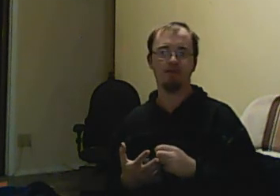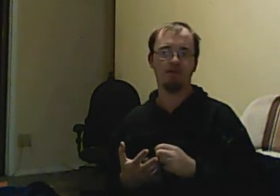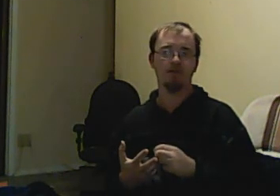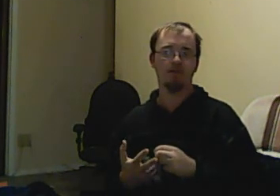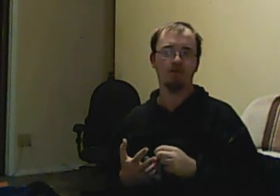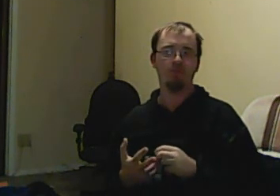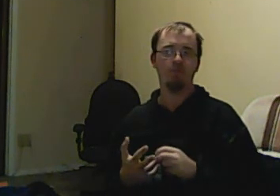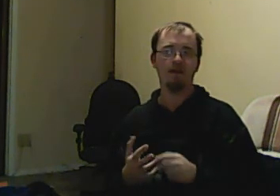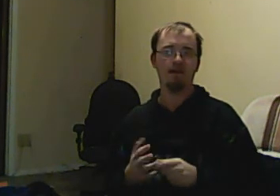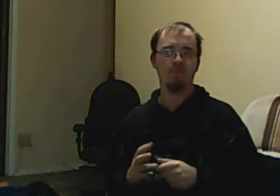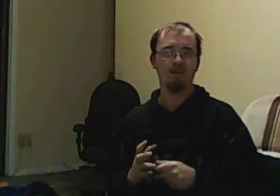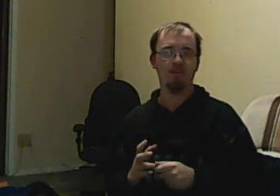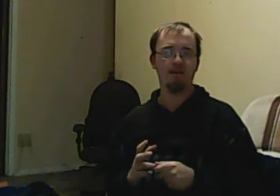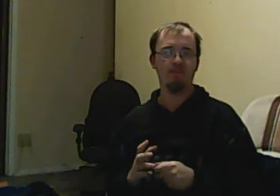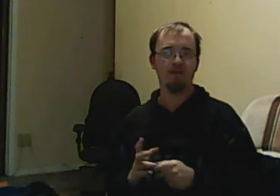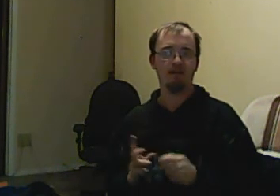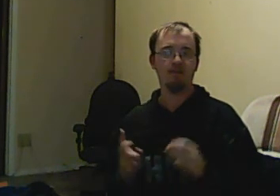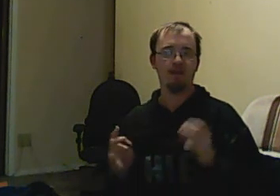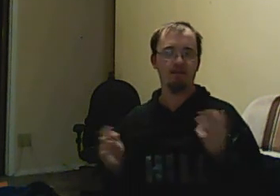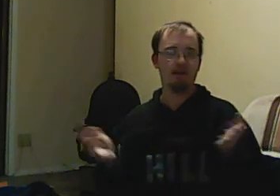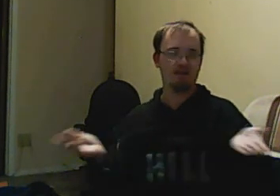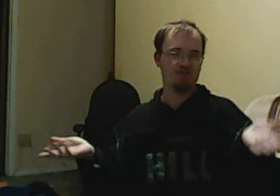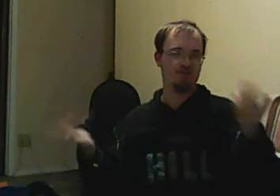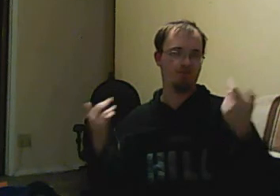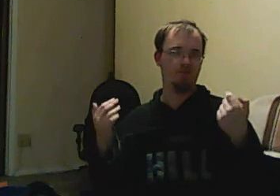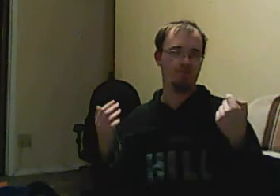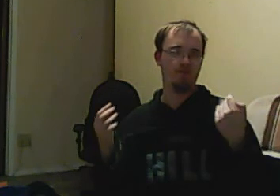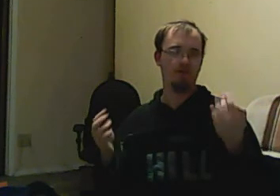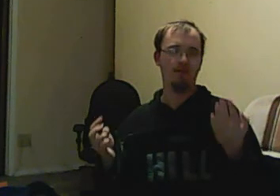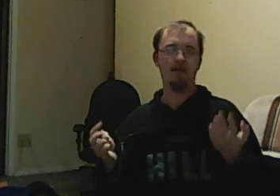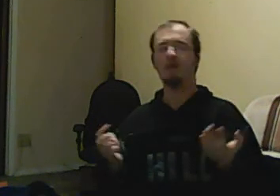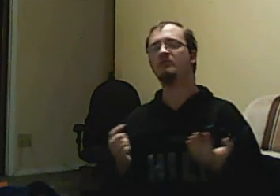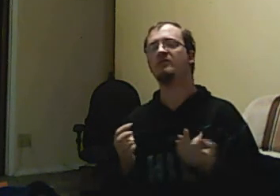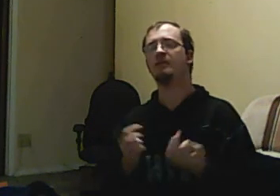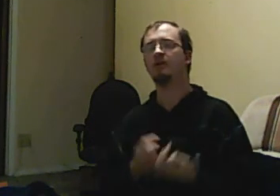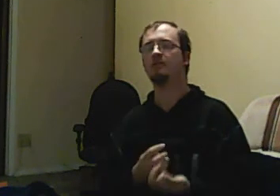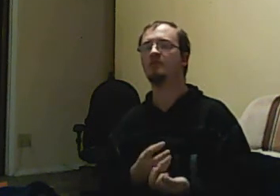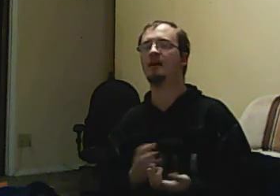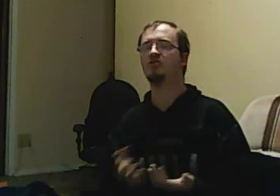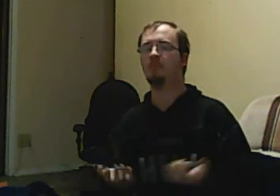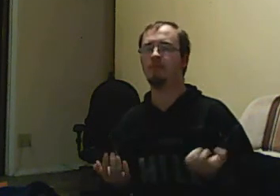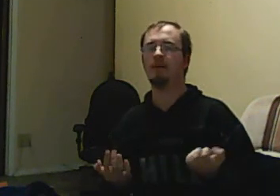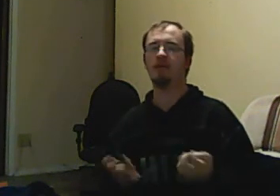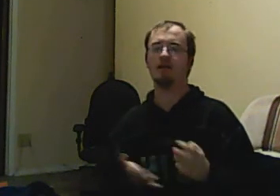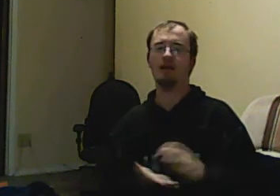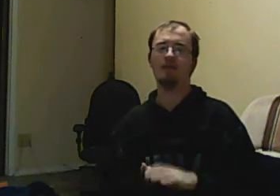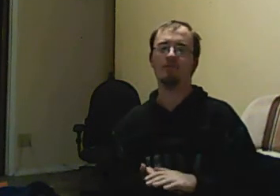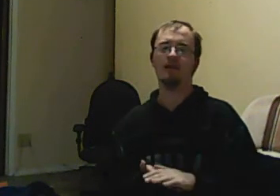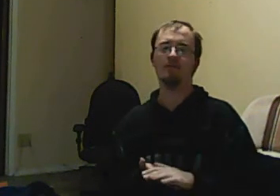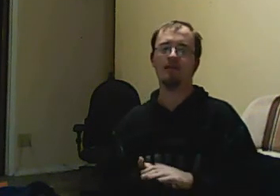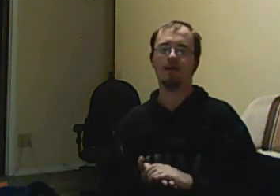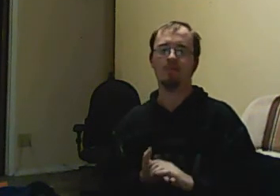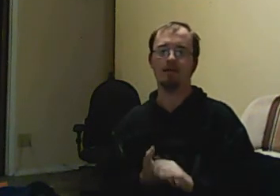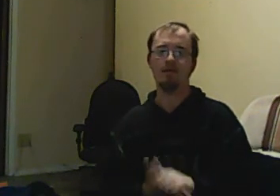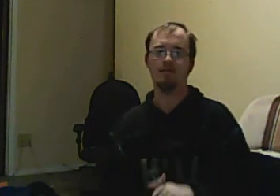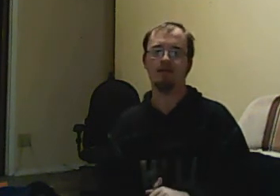wink at him saying that if he could get connections for some people to talk to me about it, then I would love to talk about it.